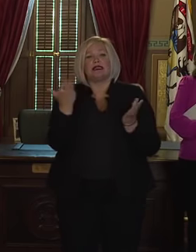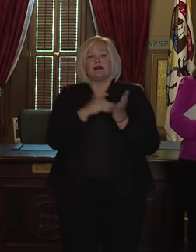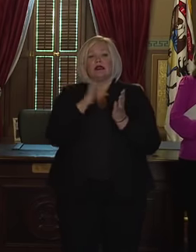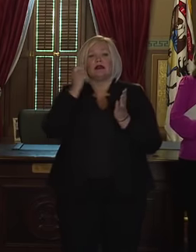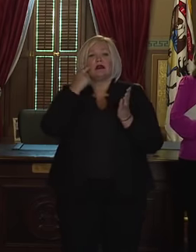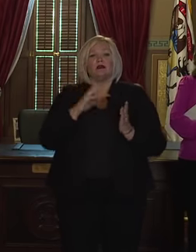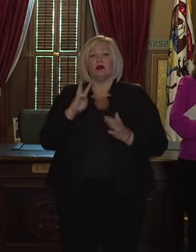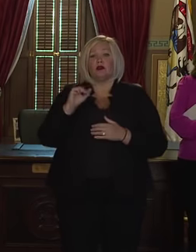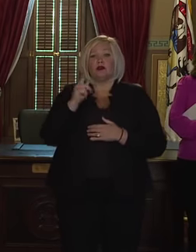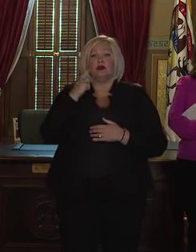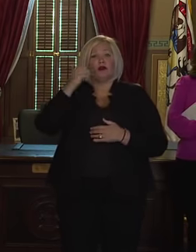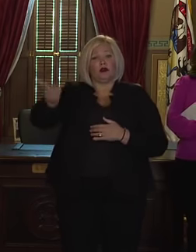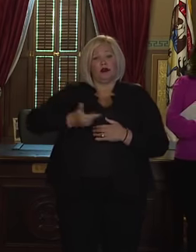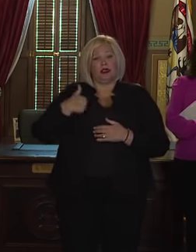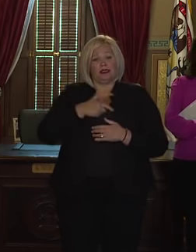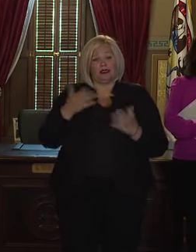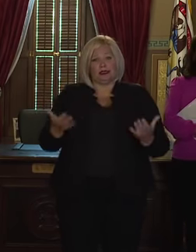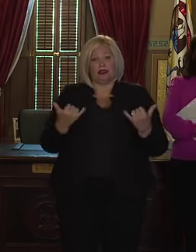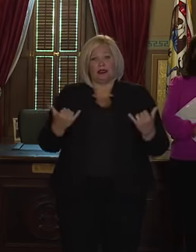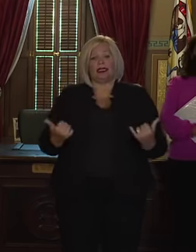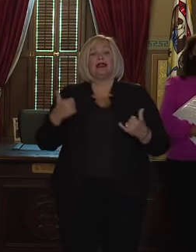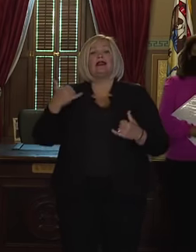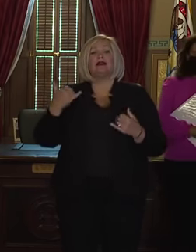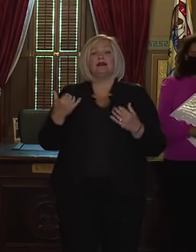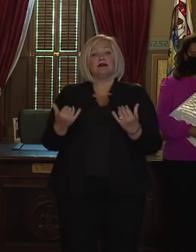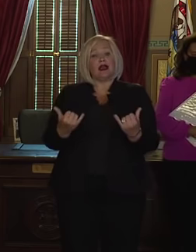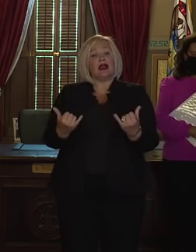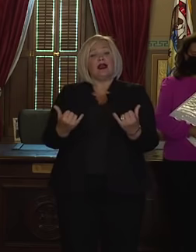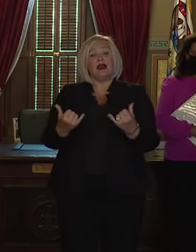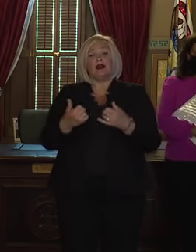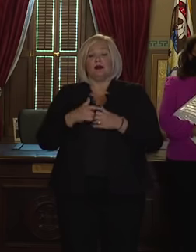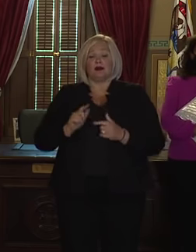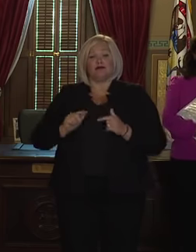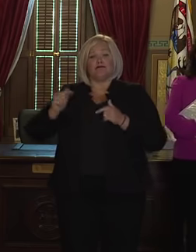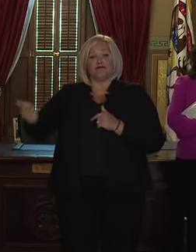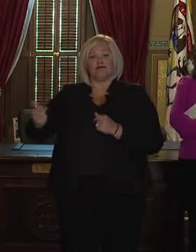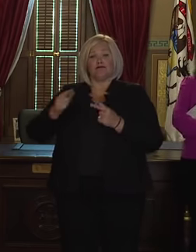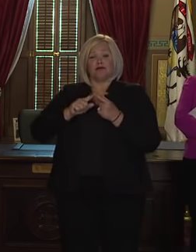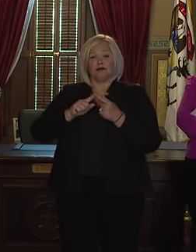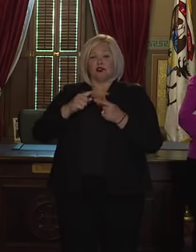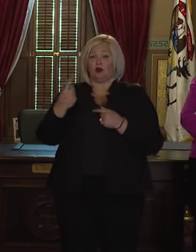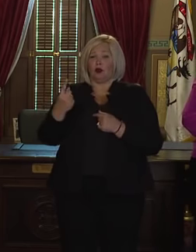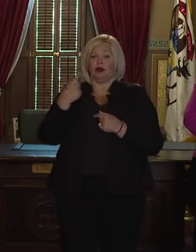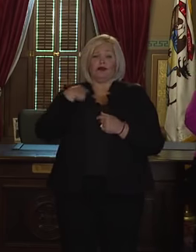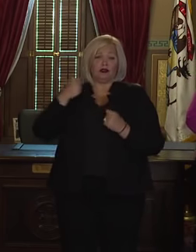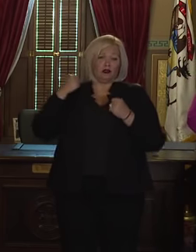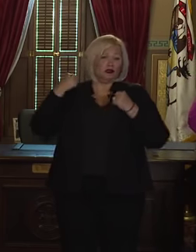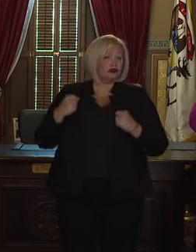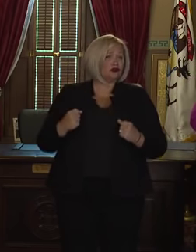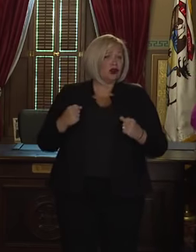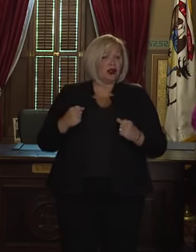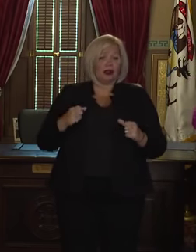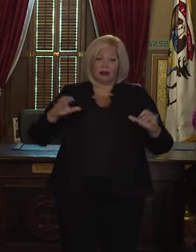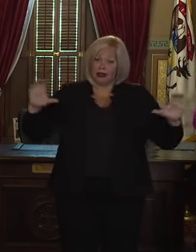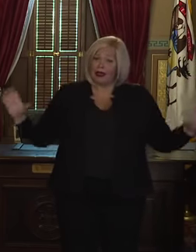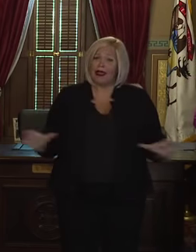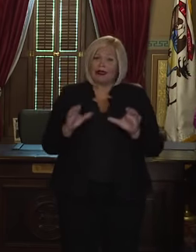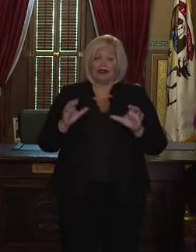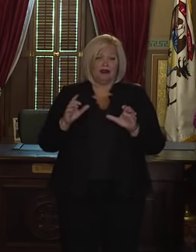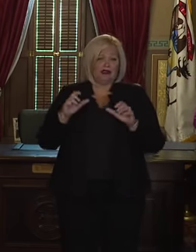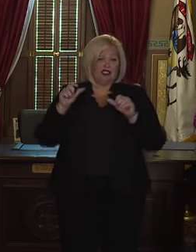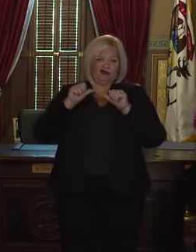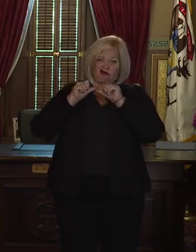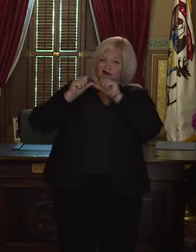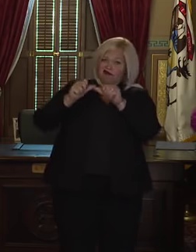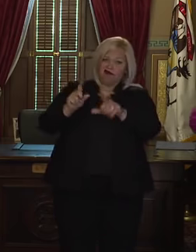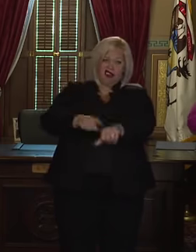for inviting us here today and now I would like to turn it over to one of the strong active and long serving